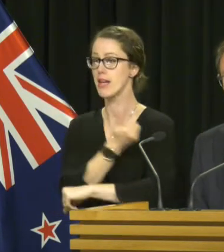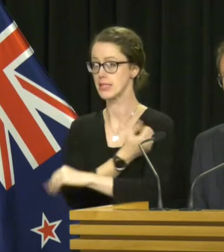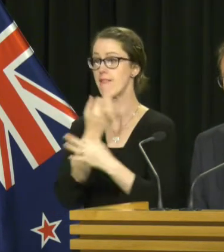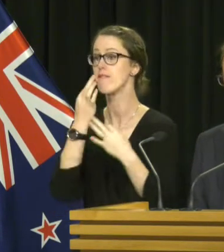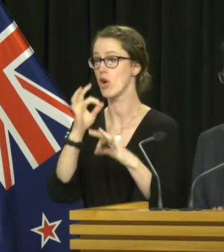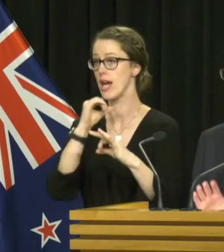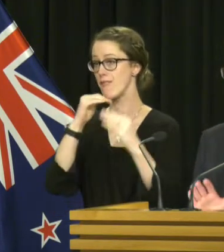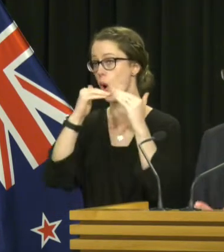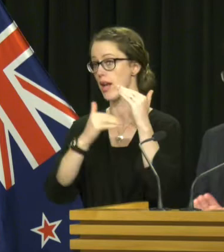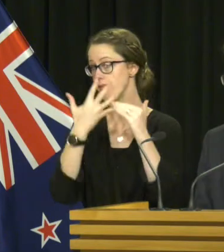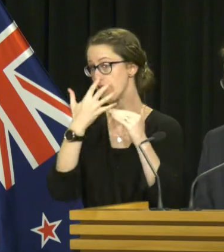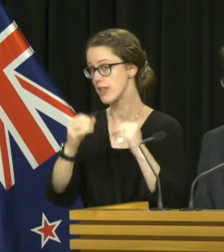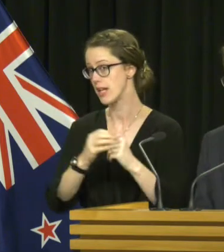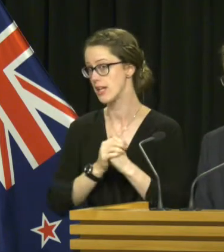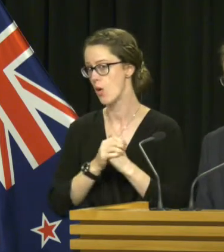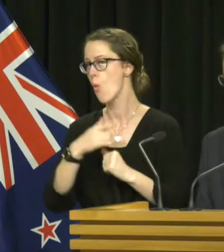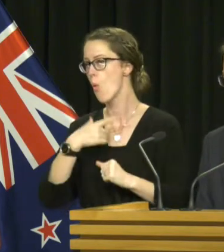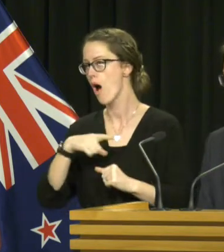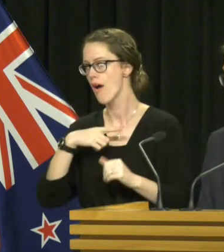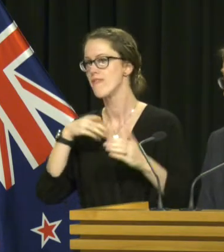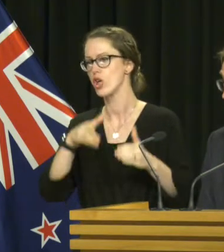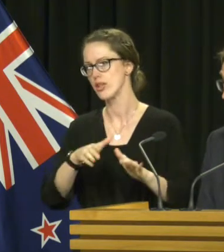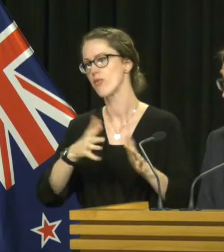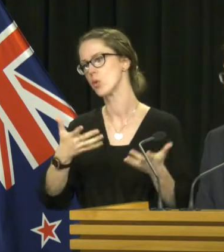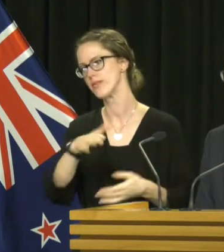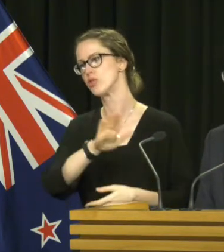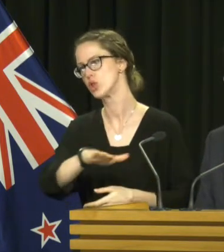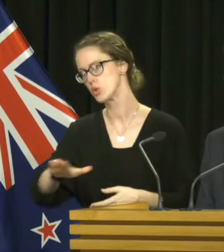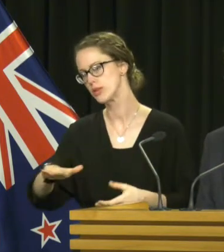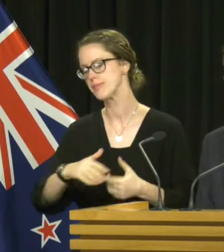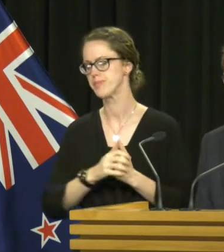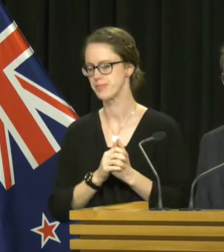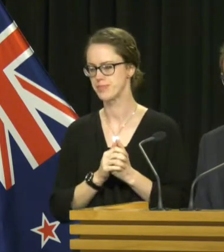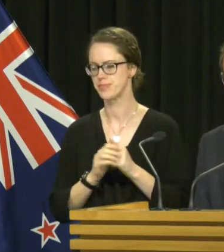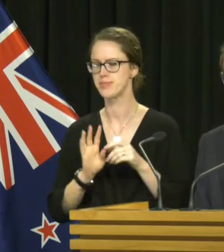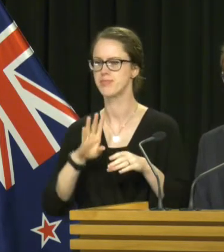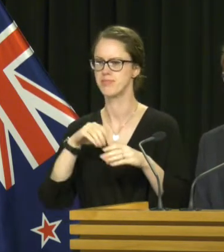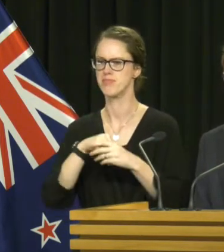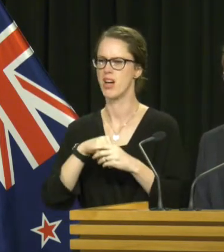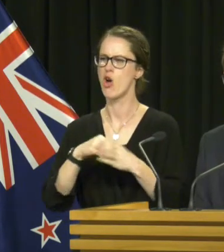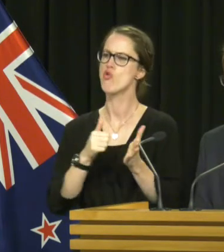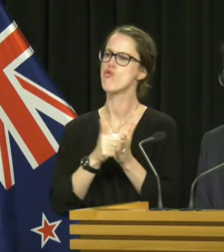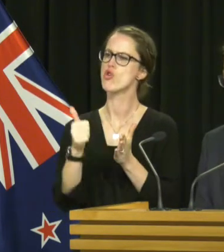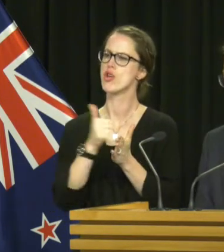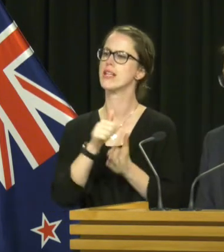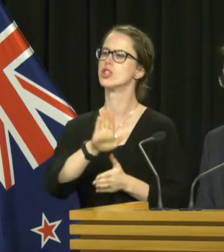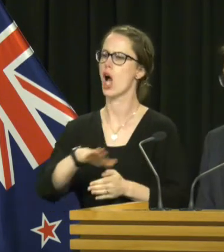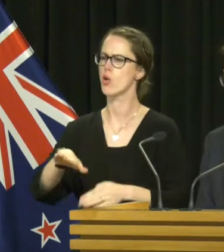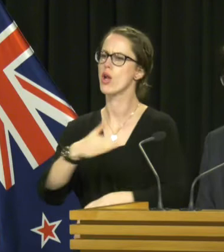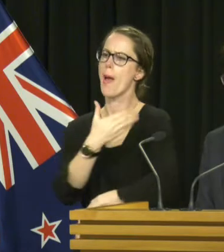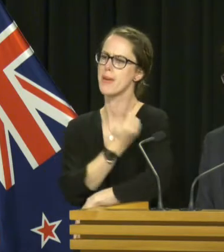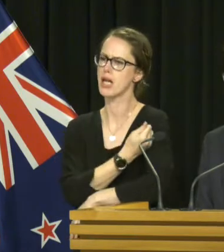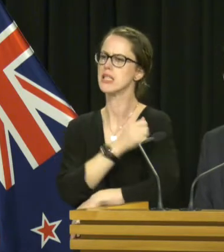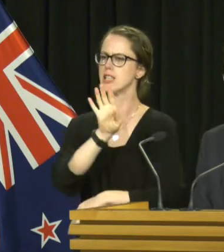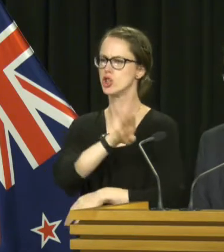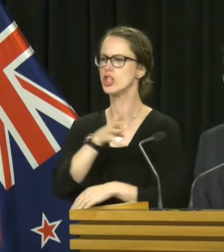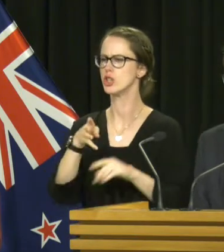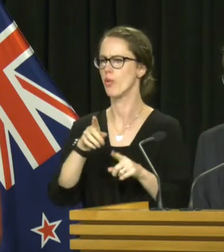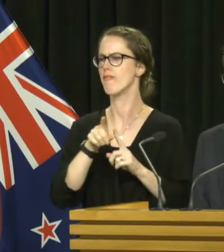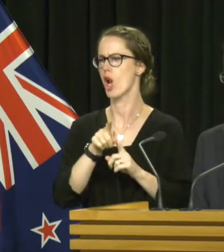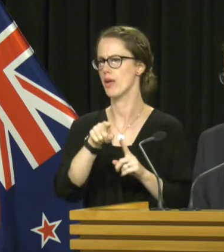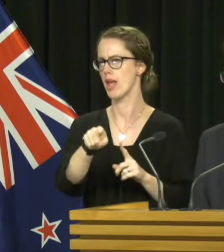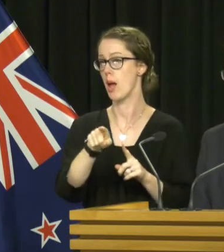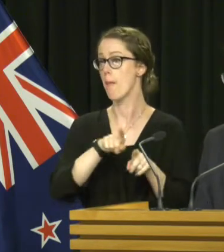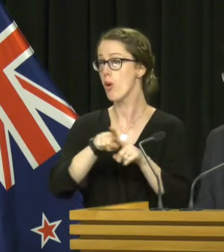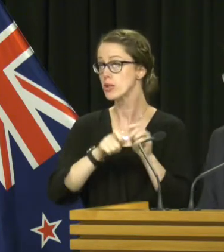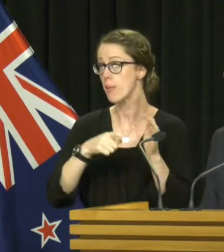free for under 50s, the focus being of course on children as part of the routine child immunisation schedule. And